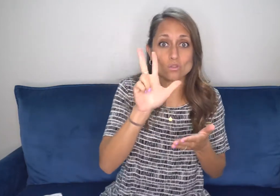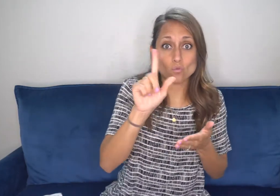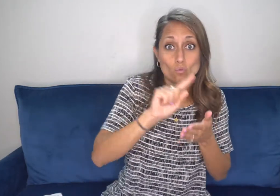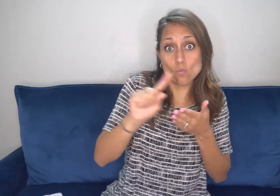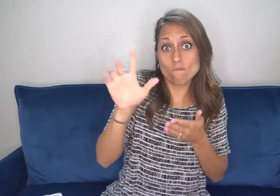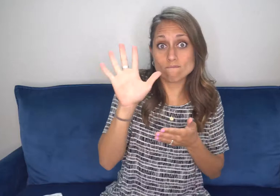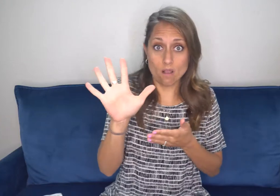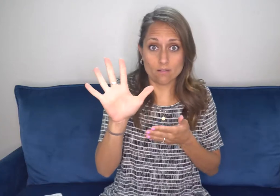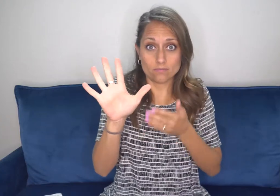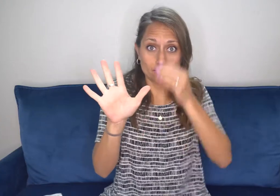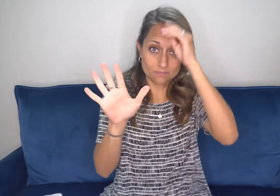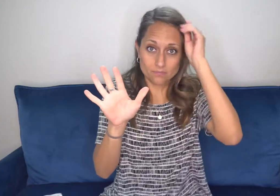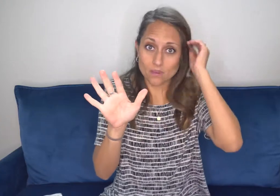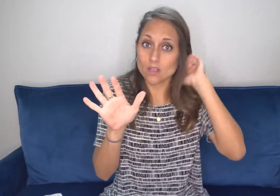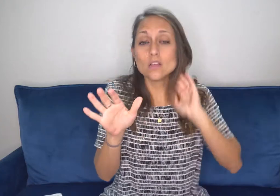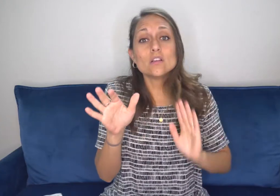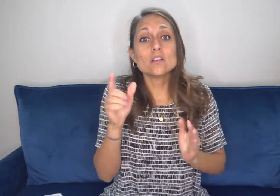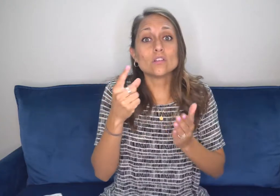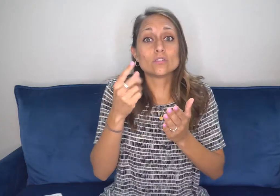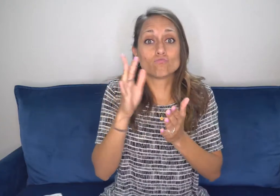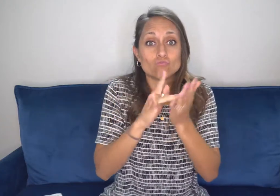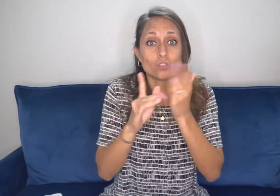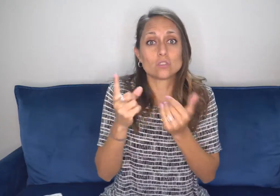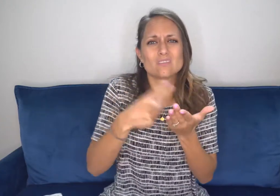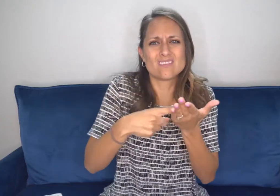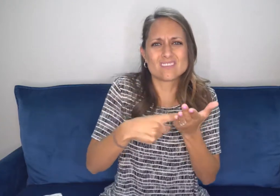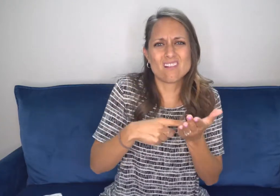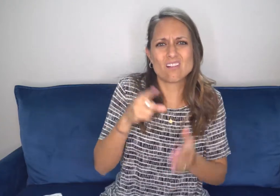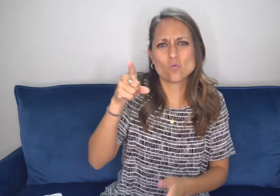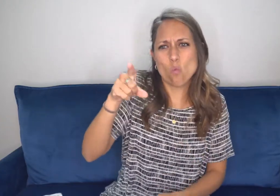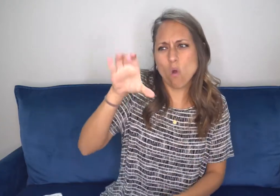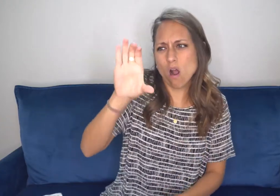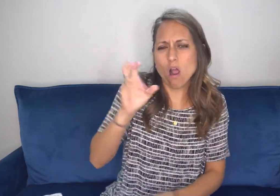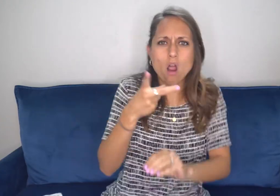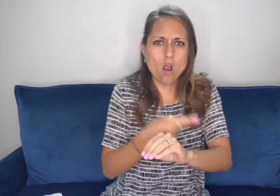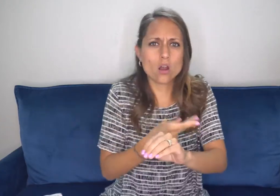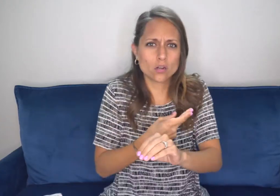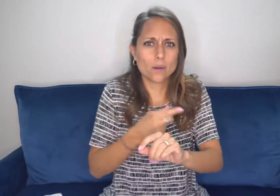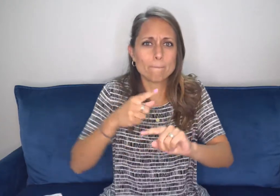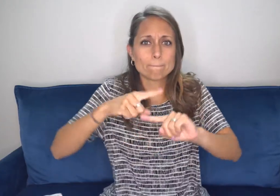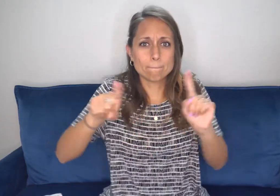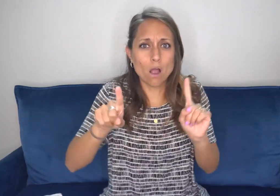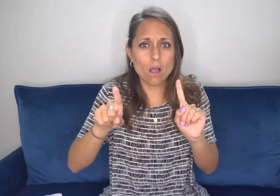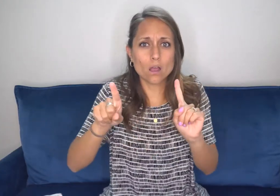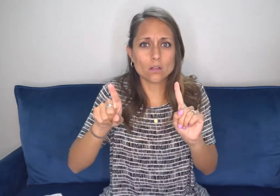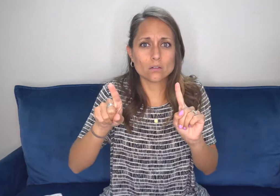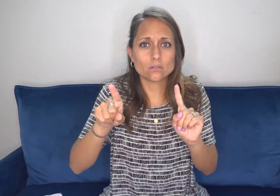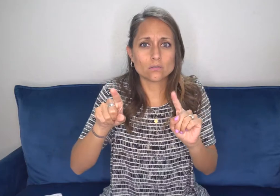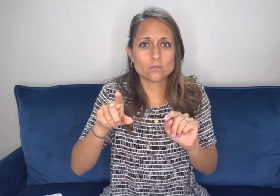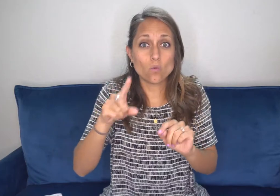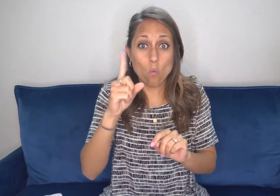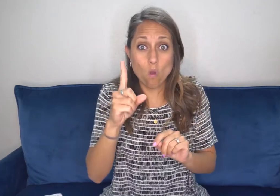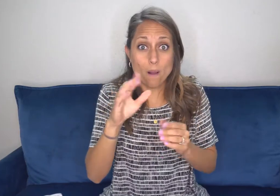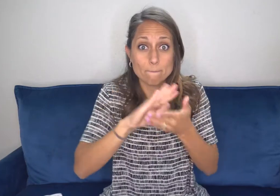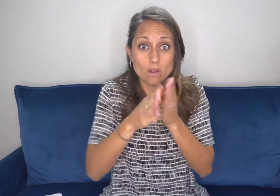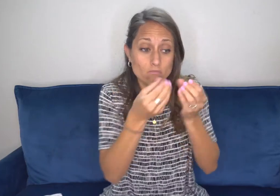know how they communicate at that time. But if we look at verses three through five, Jesus starts telling us this